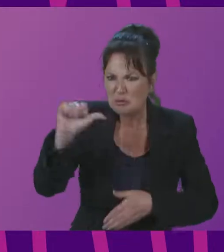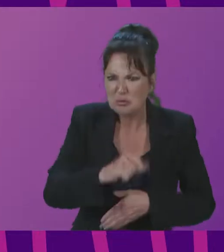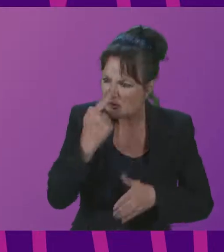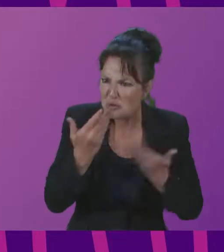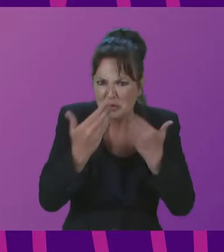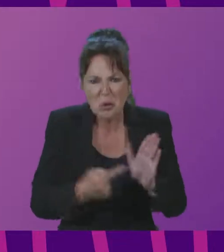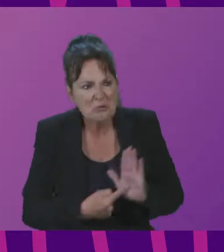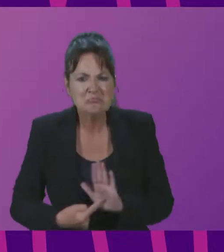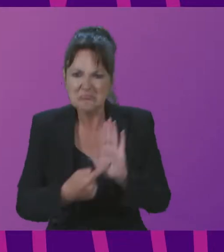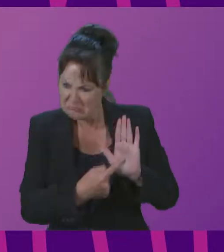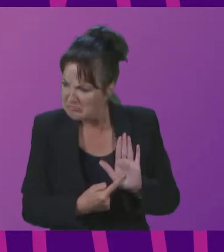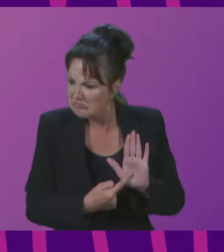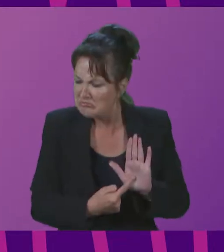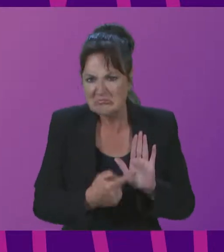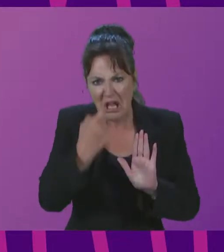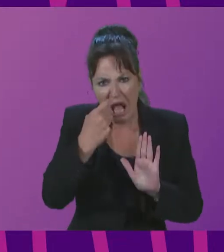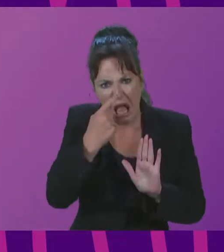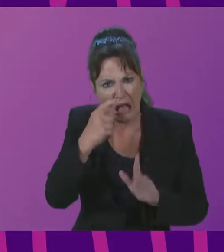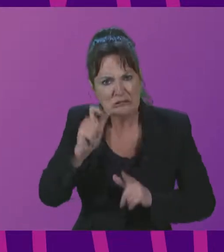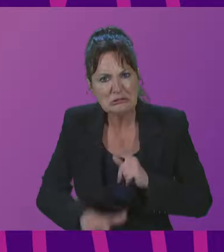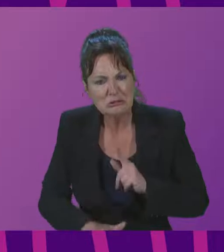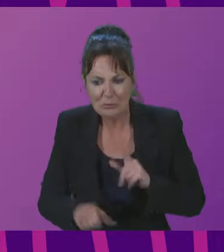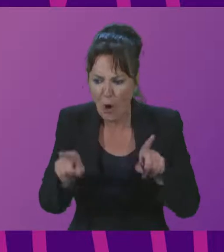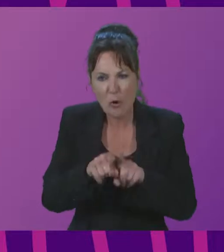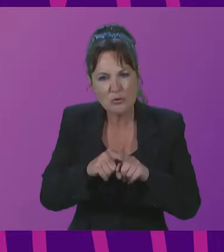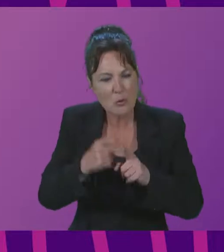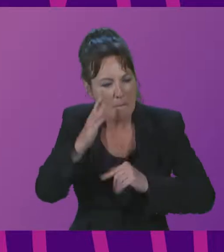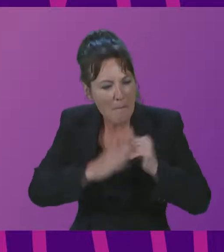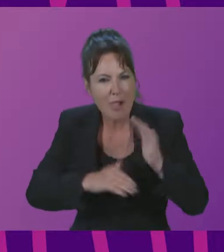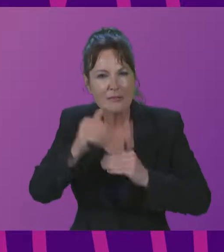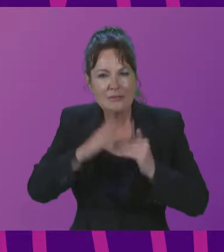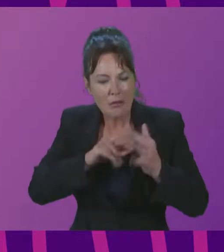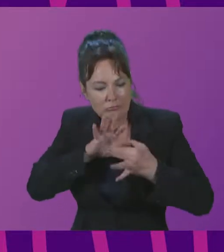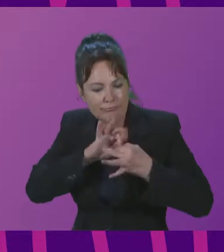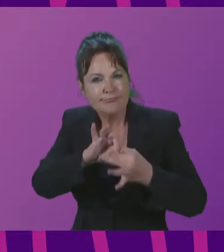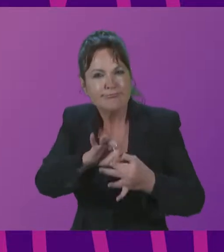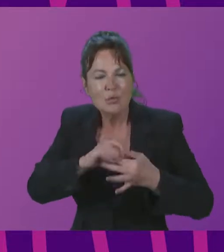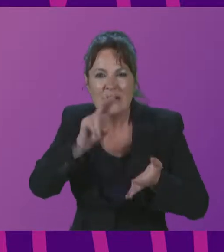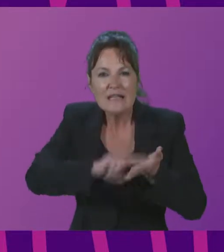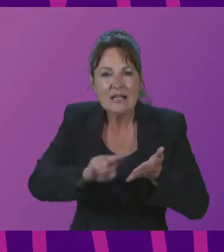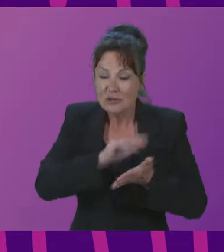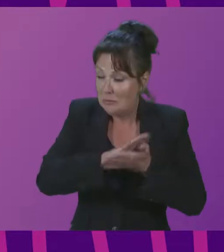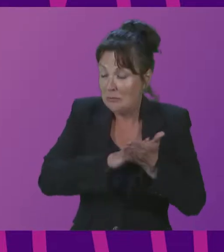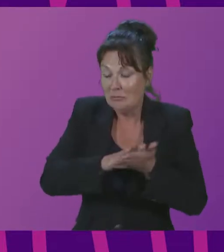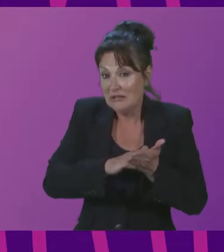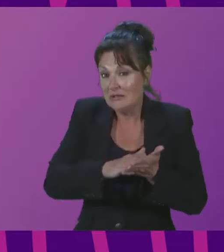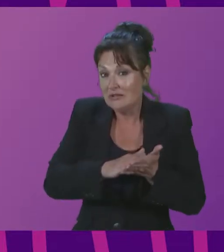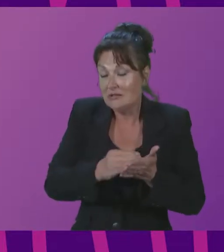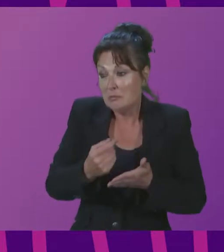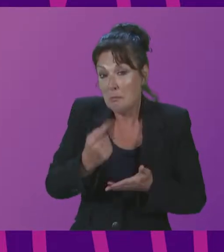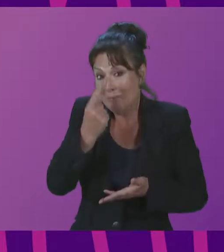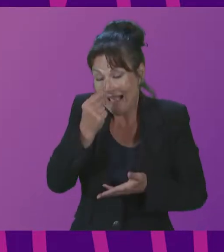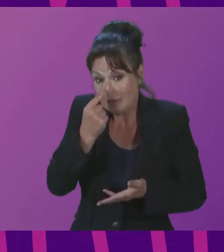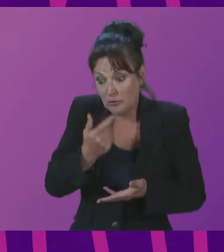to build connection with nature, hope, and in that way, have motivation for transformational change. We need to find our